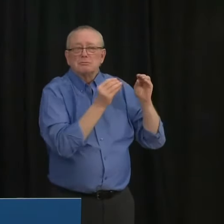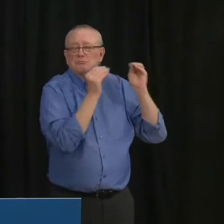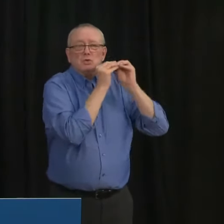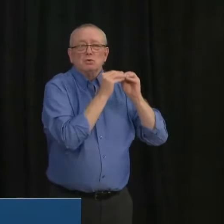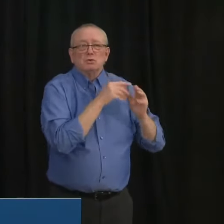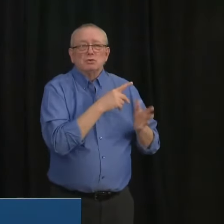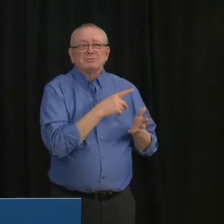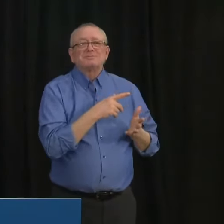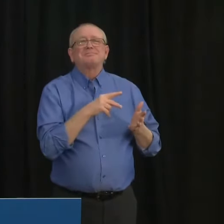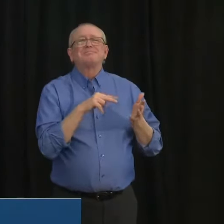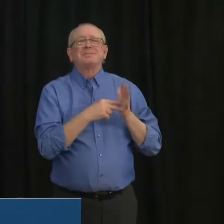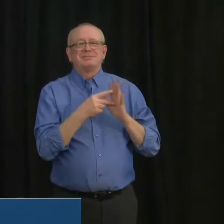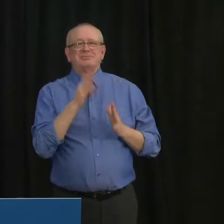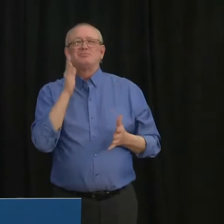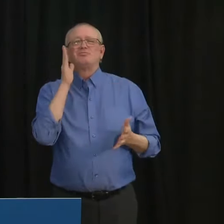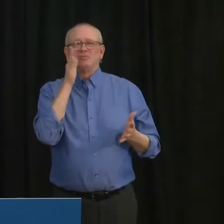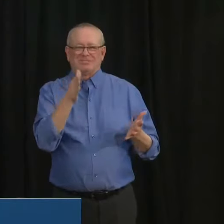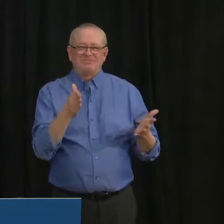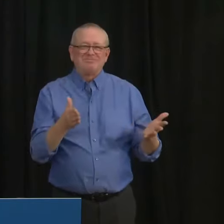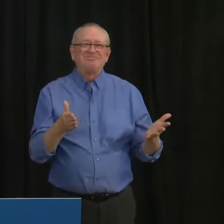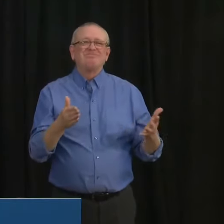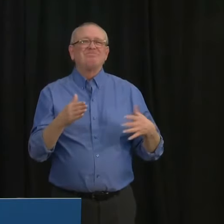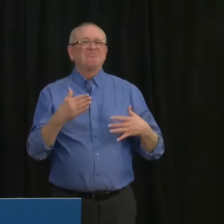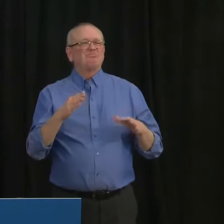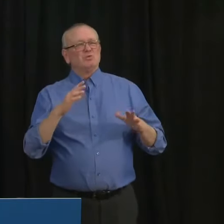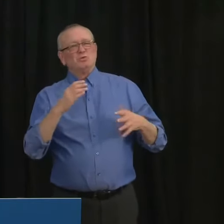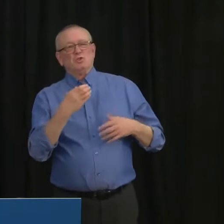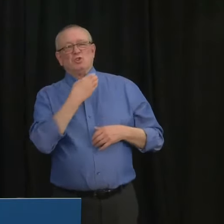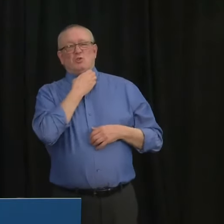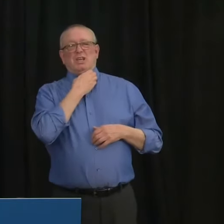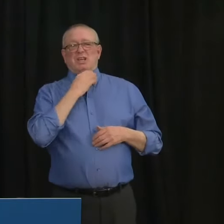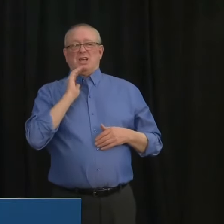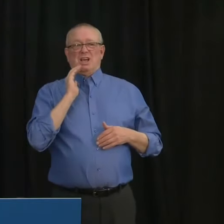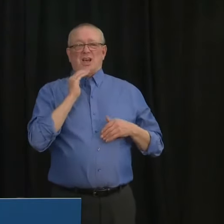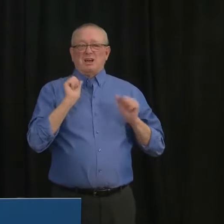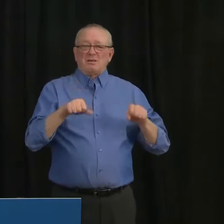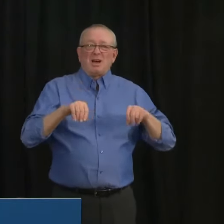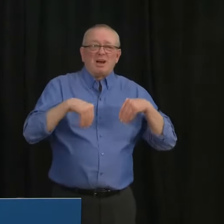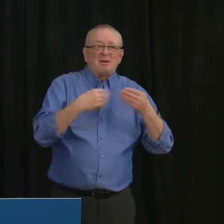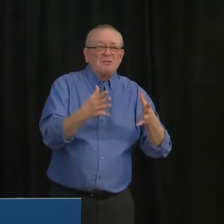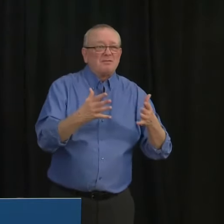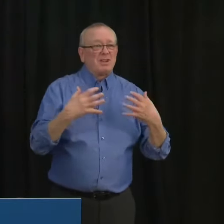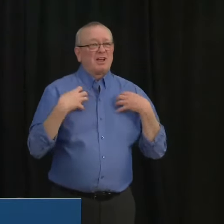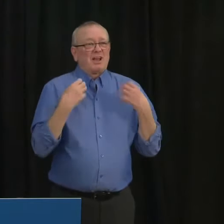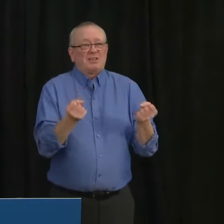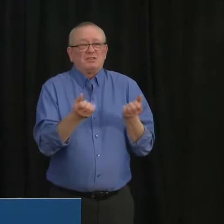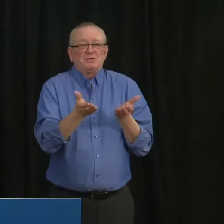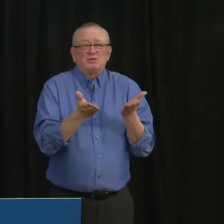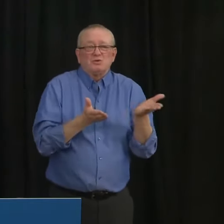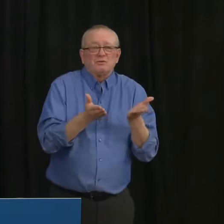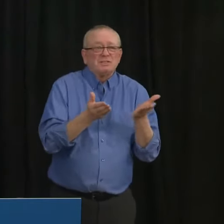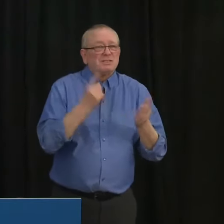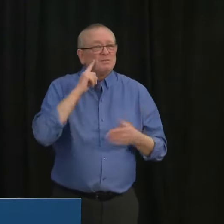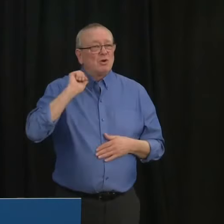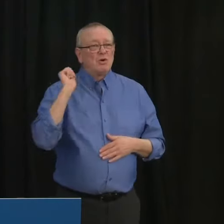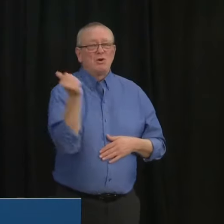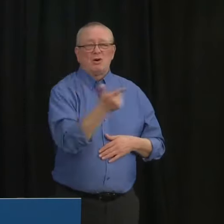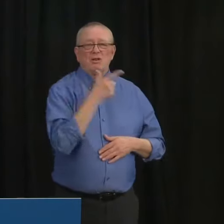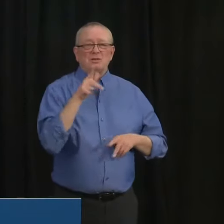our ability to continue delivering health services that we all rely on. This has already started.